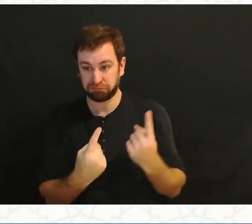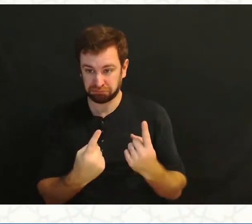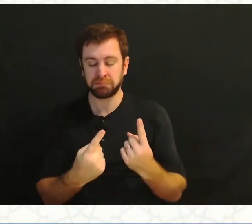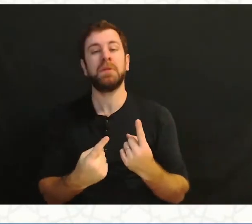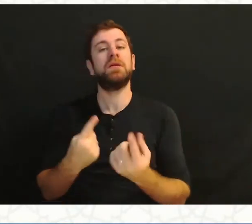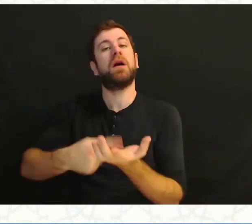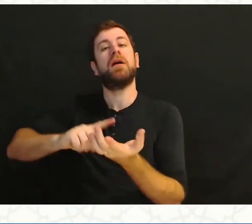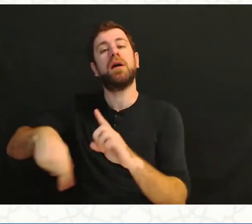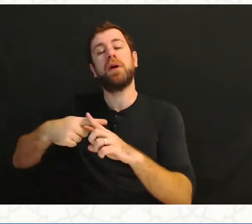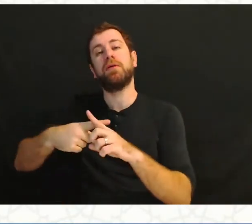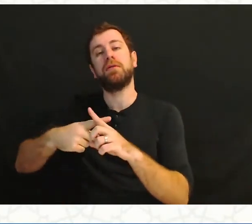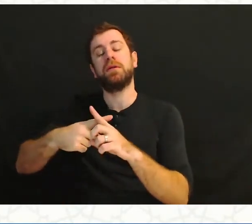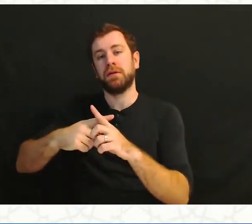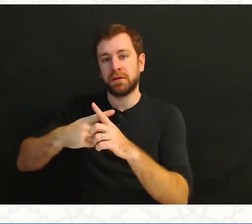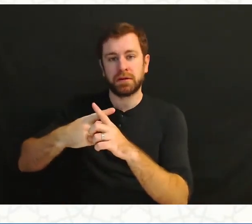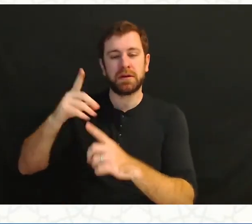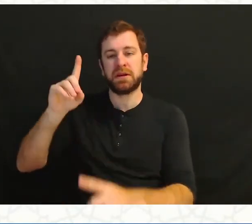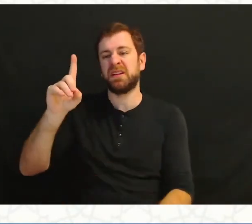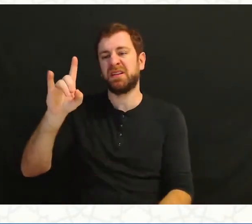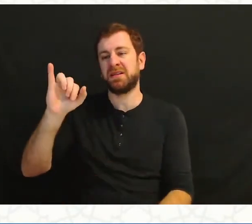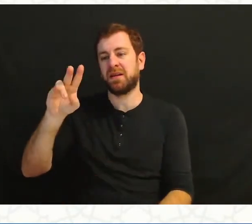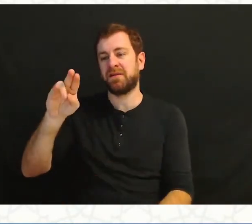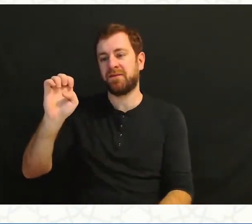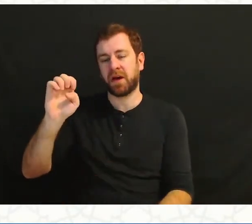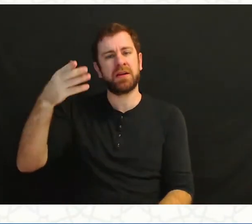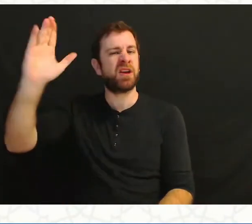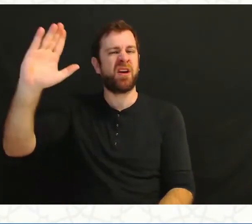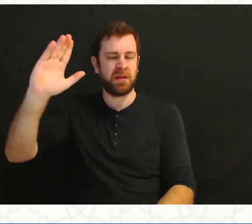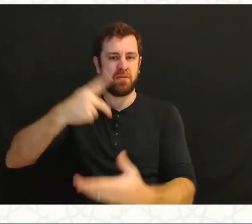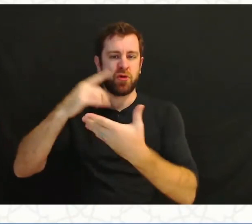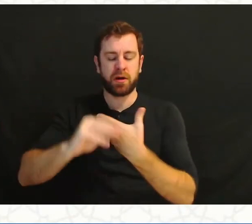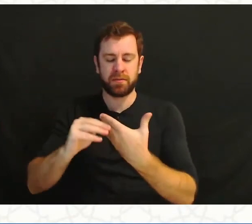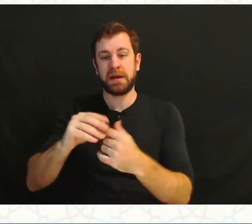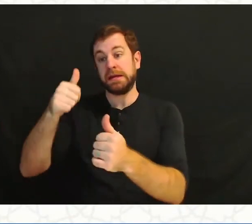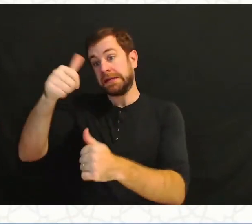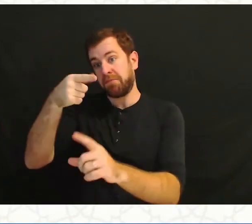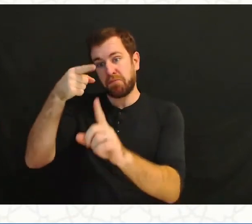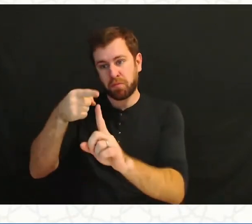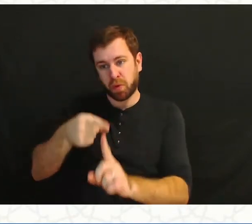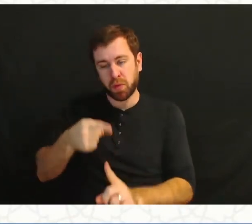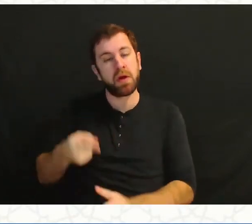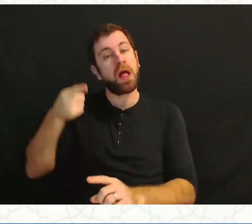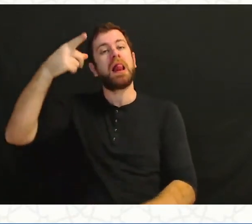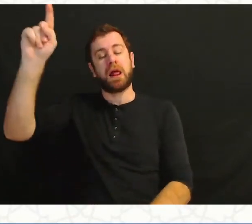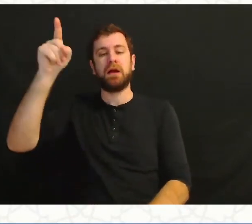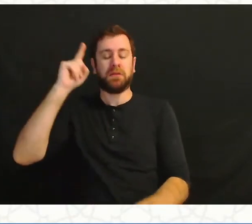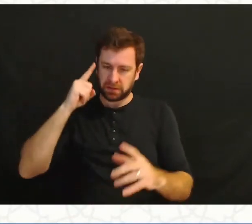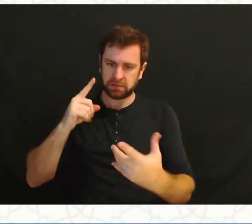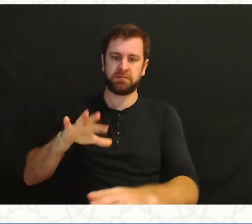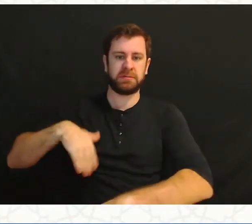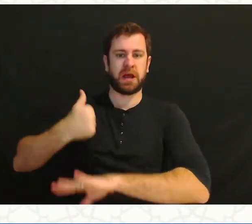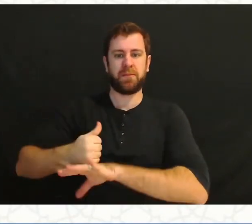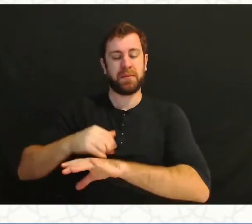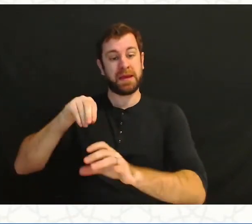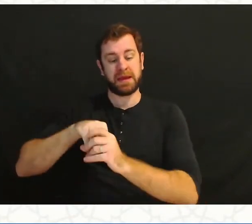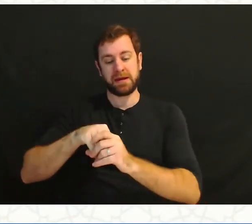A ten-point survival program that Allah has engineered into the text